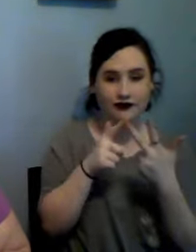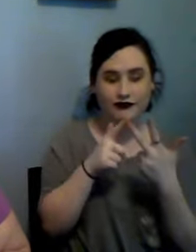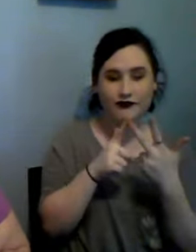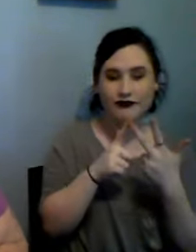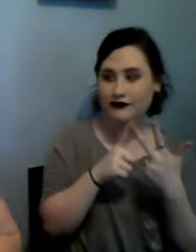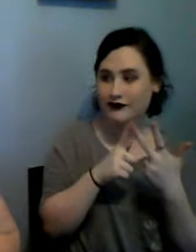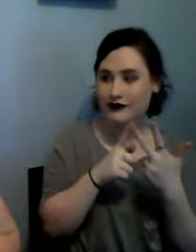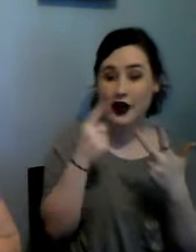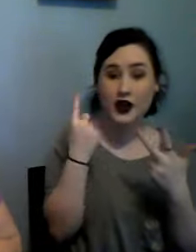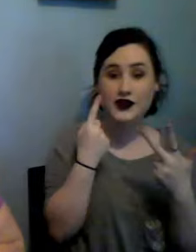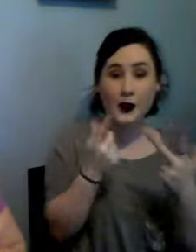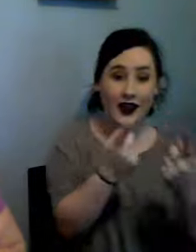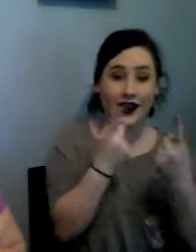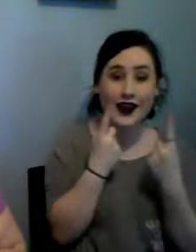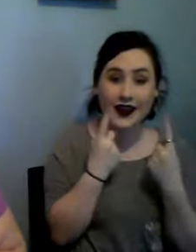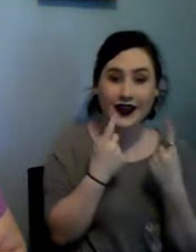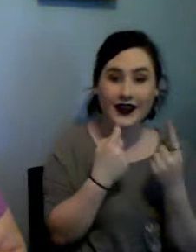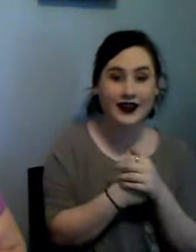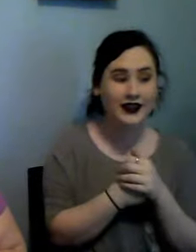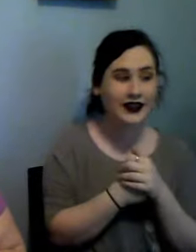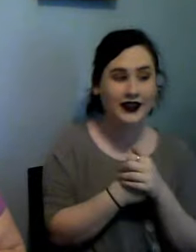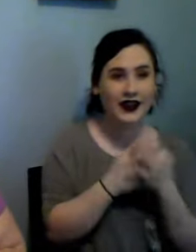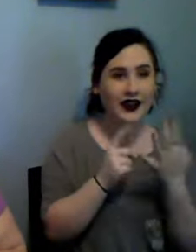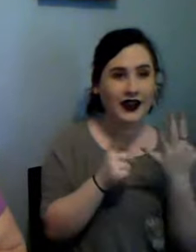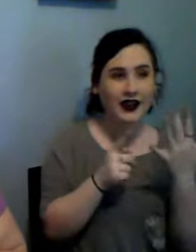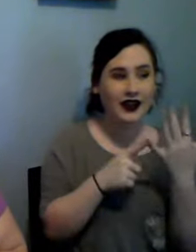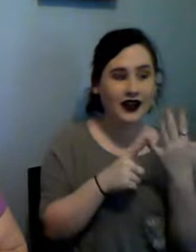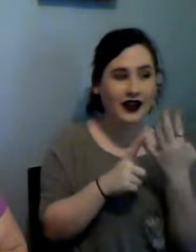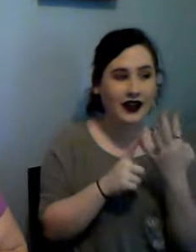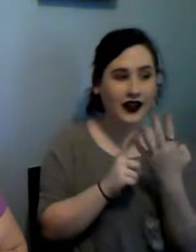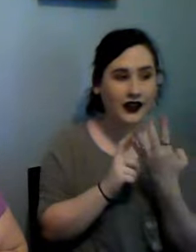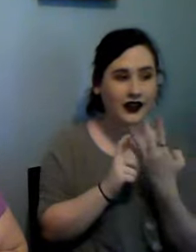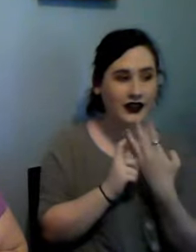somebody came over during what else happened yesterday